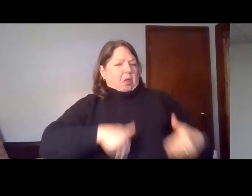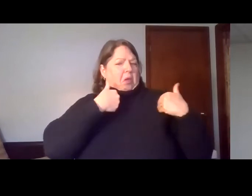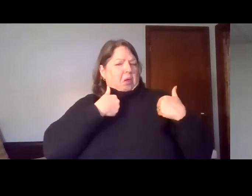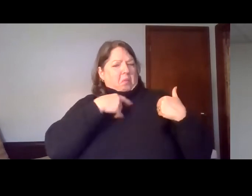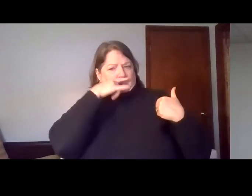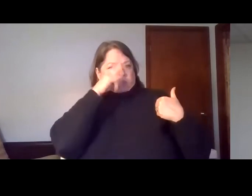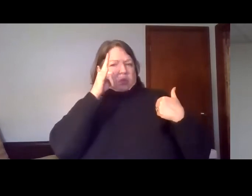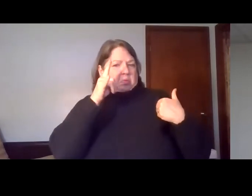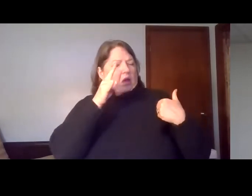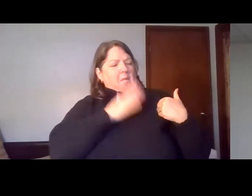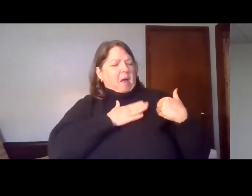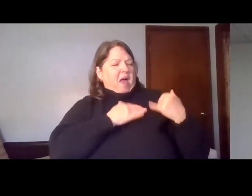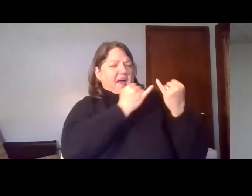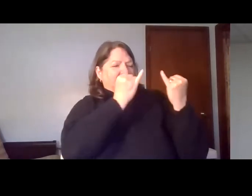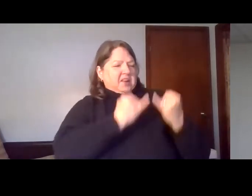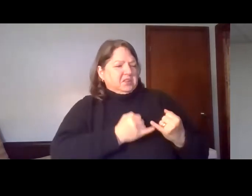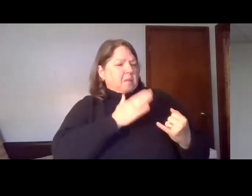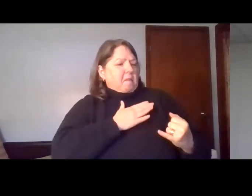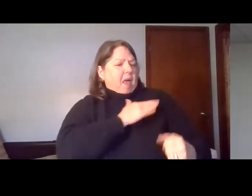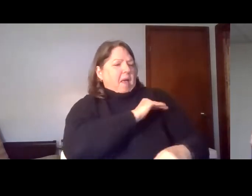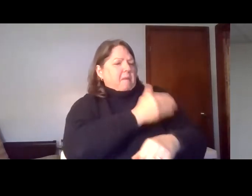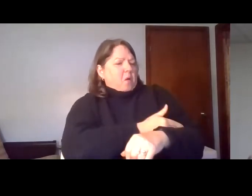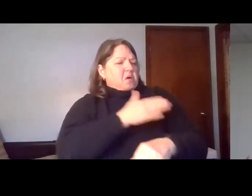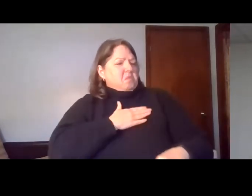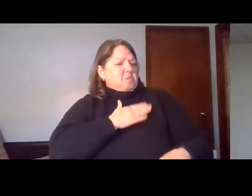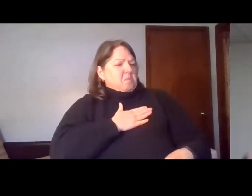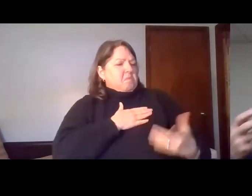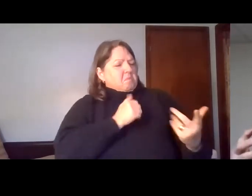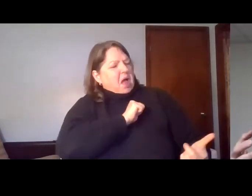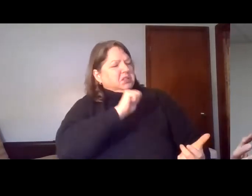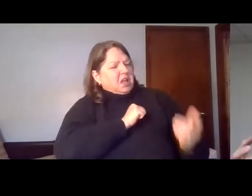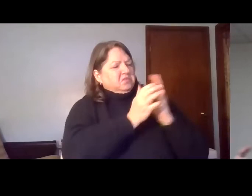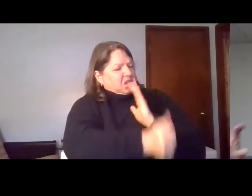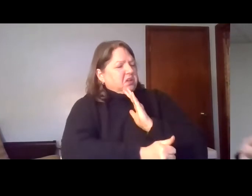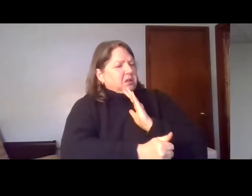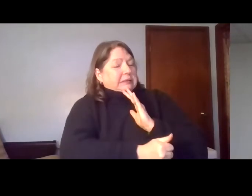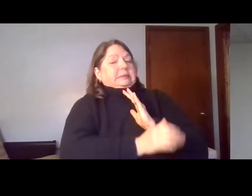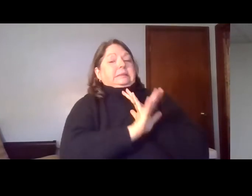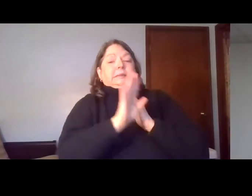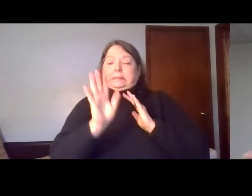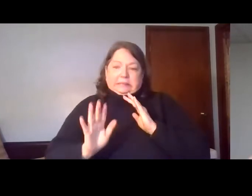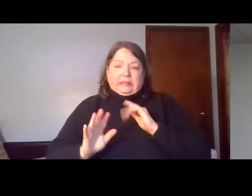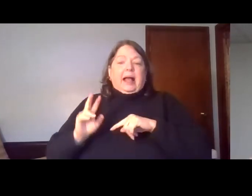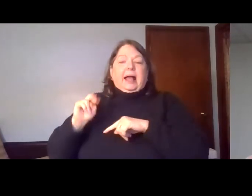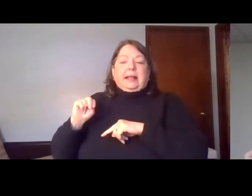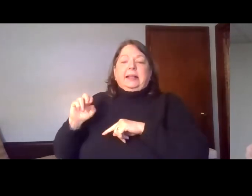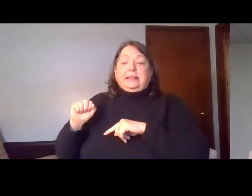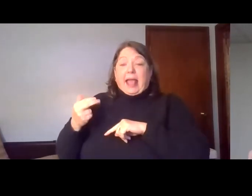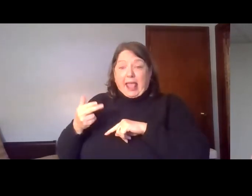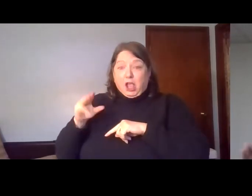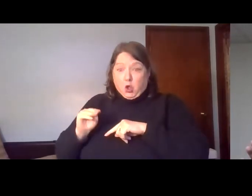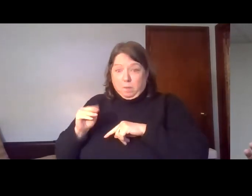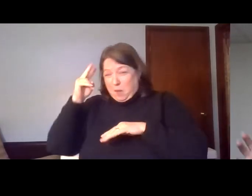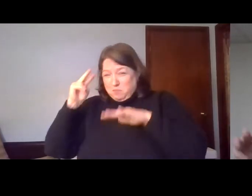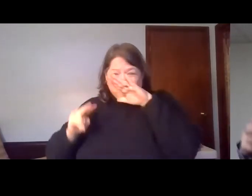And so, what Nahum does is he enables them to see through his prophetic word that God gave him, enables them to